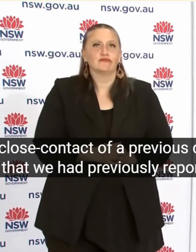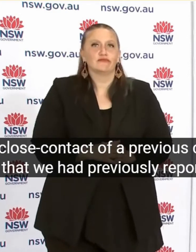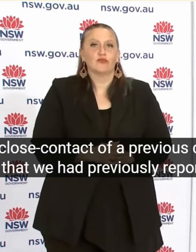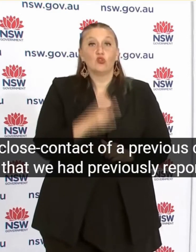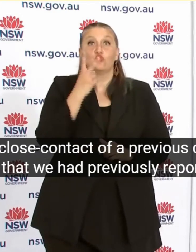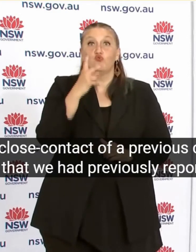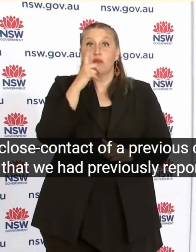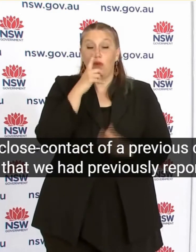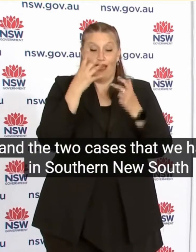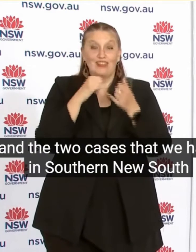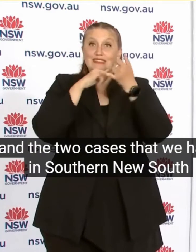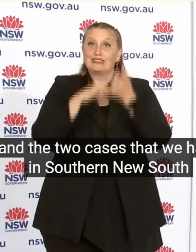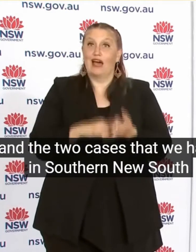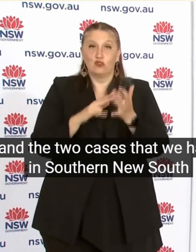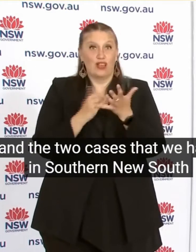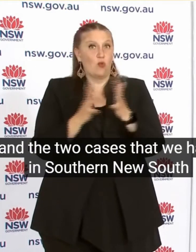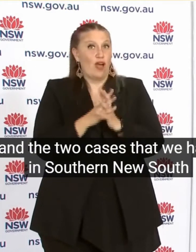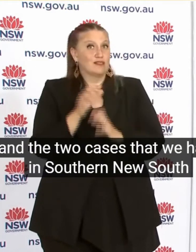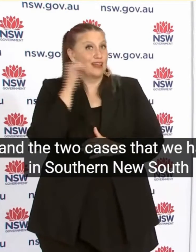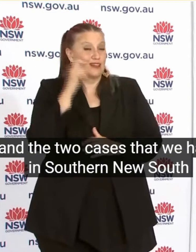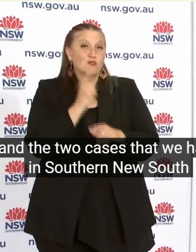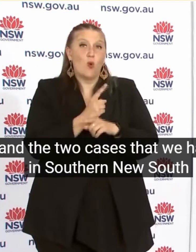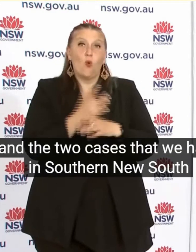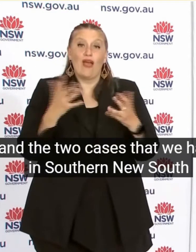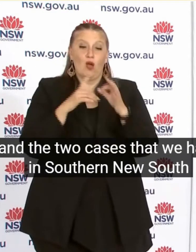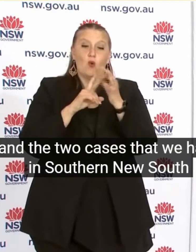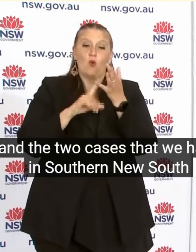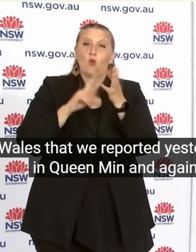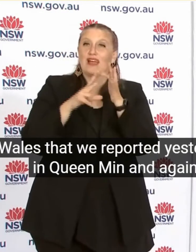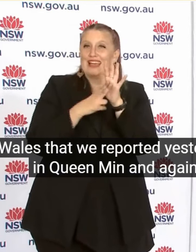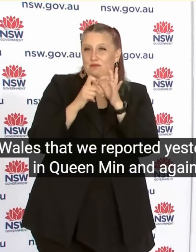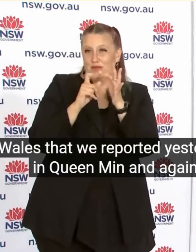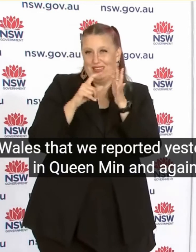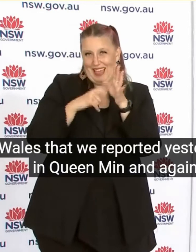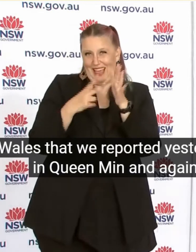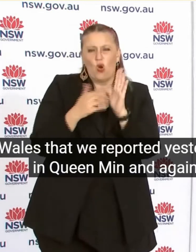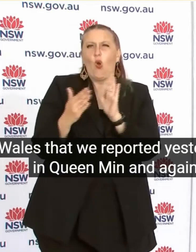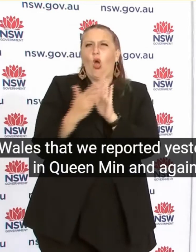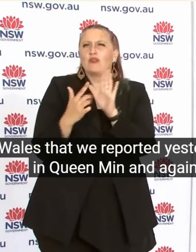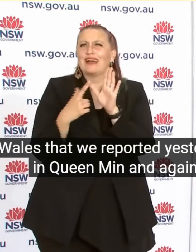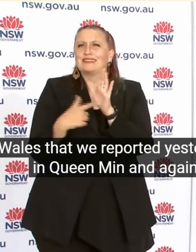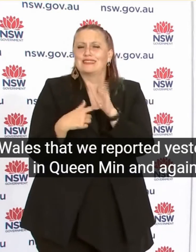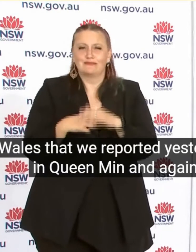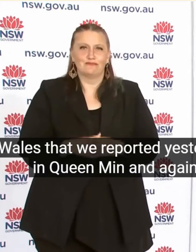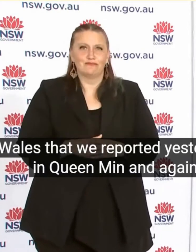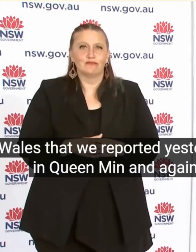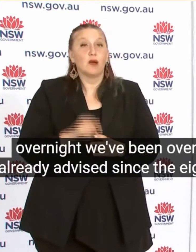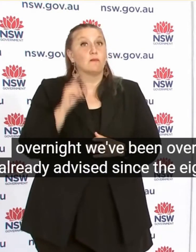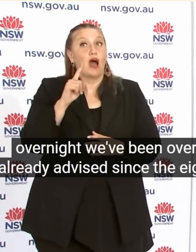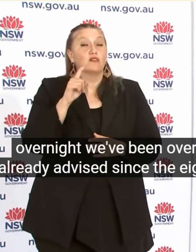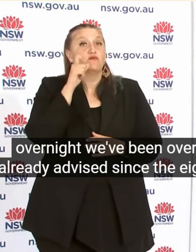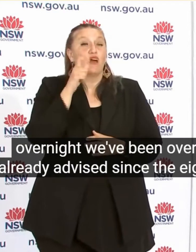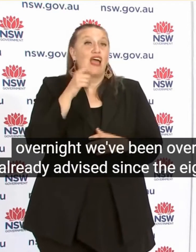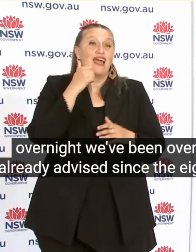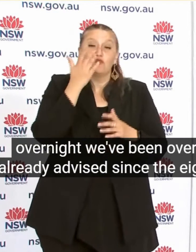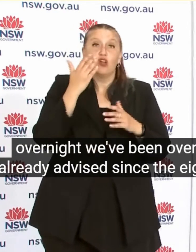In Southern New South Wales That Were Reported Yesterday In Queen And Again Overnight We Been Already Advised Since The Eight O'Clock Cut Off